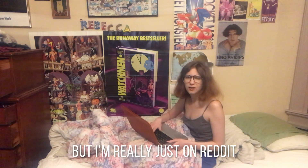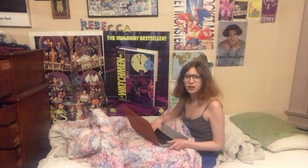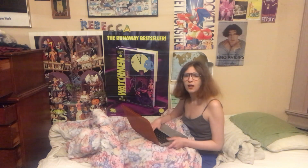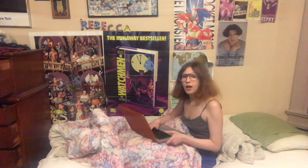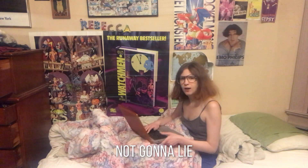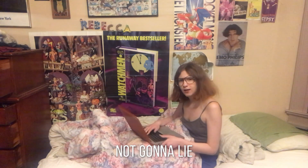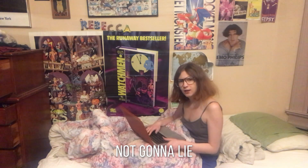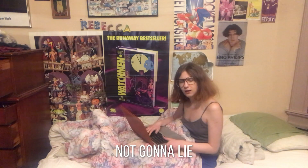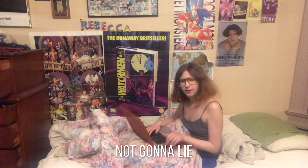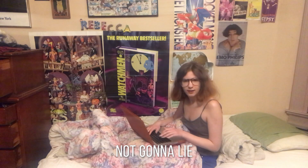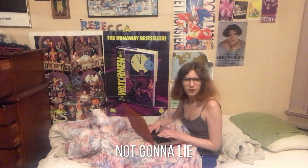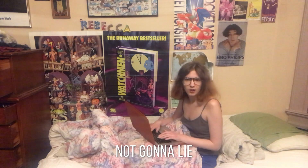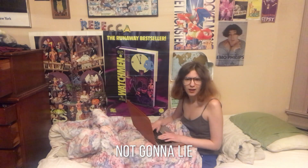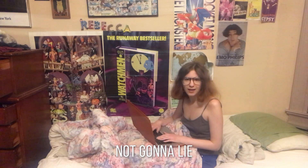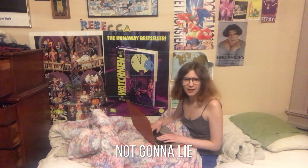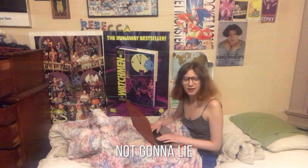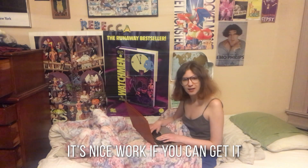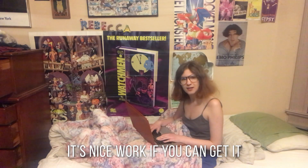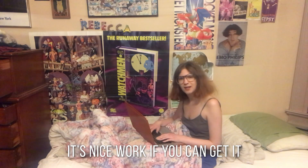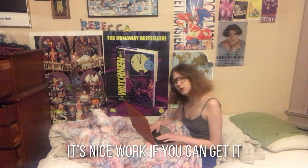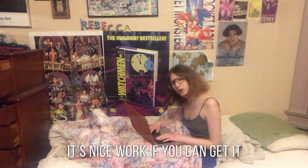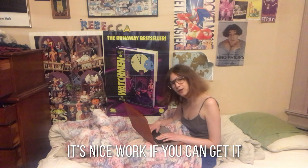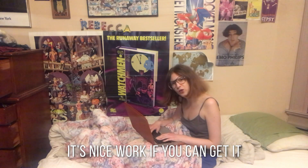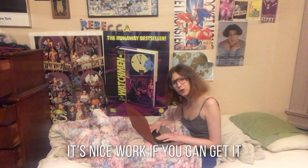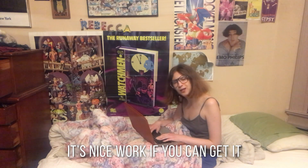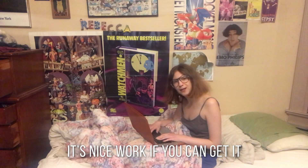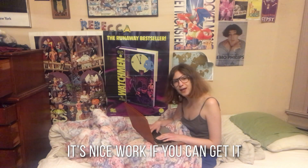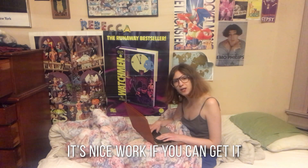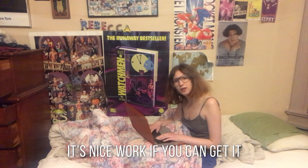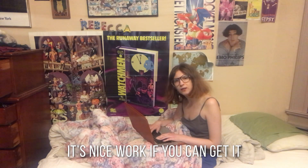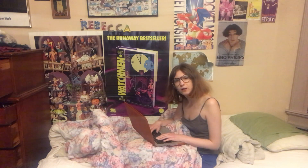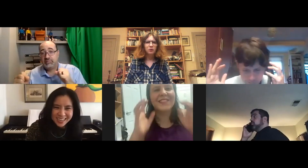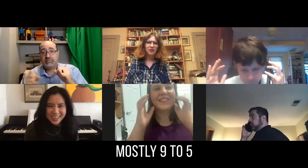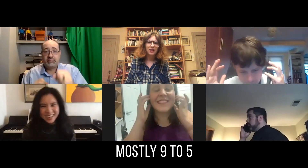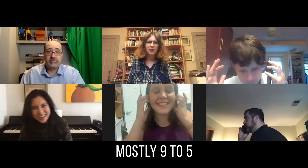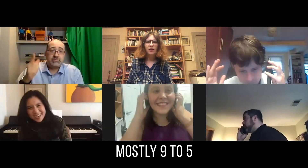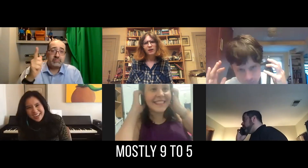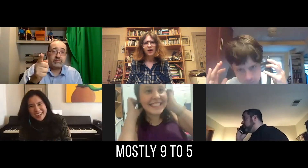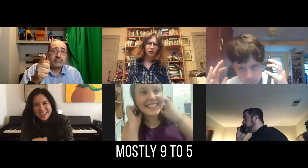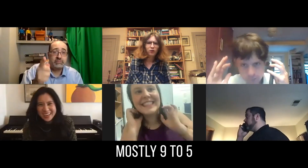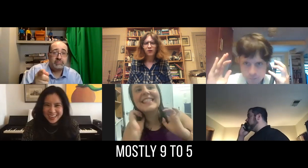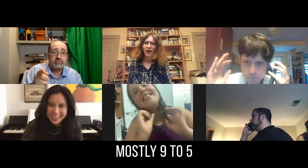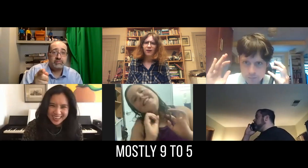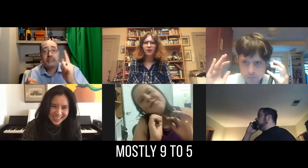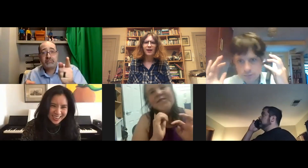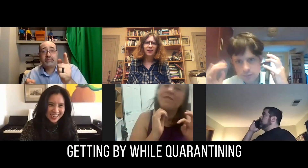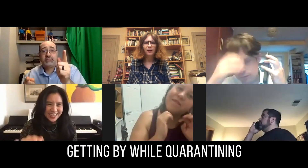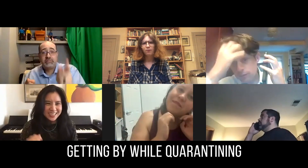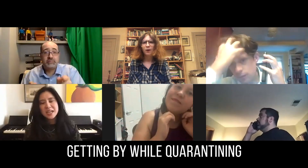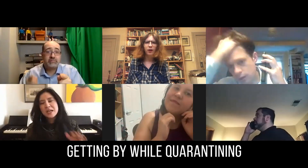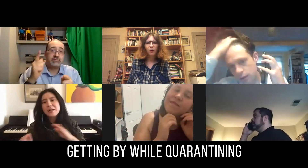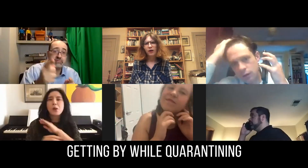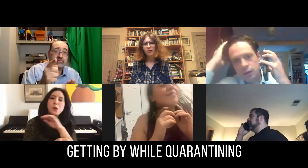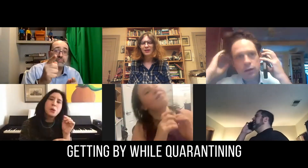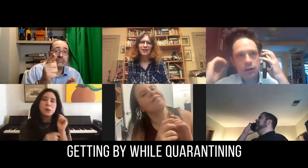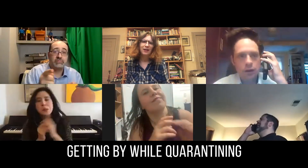Reddit. Not gonna lie, it's nice work if you can get it. Mostly 9 to 5, getting